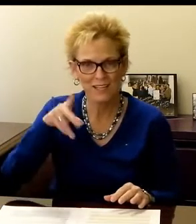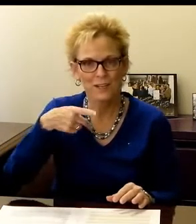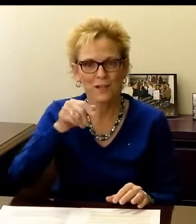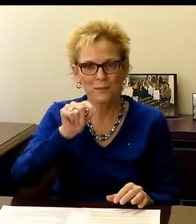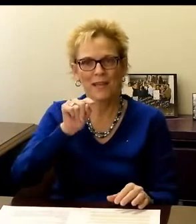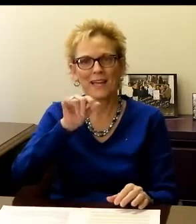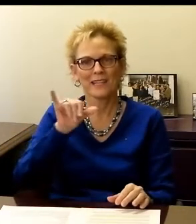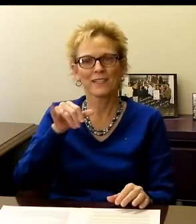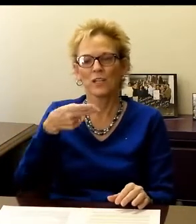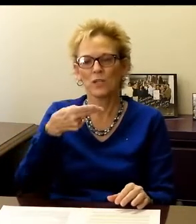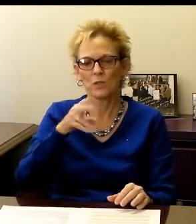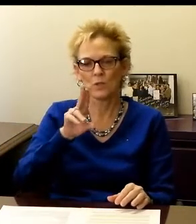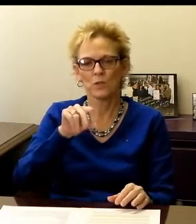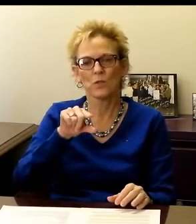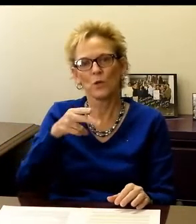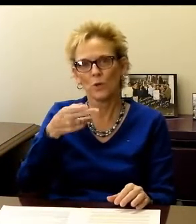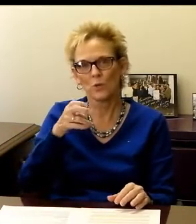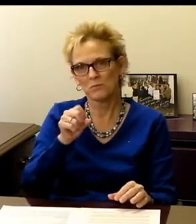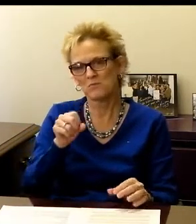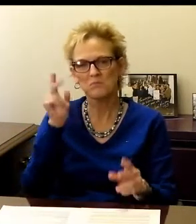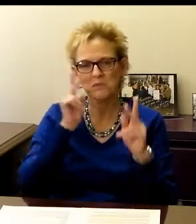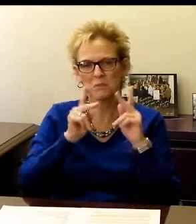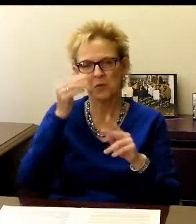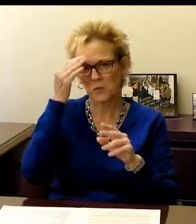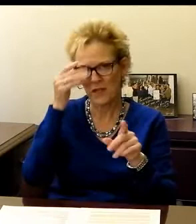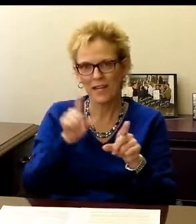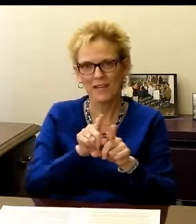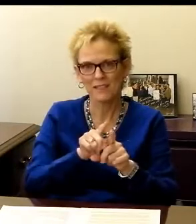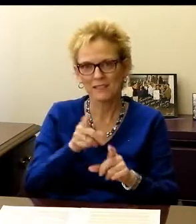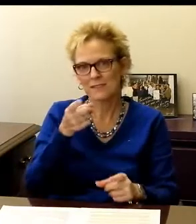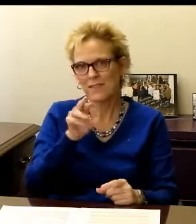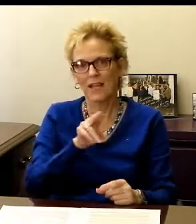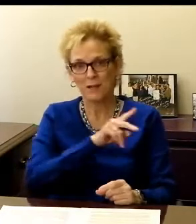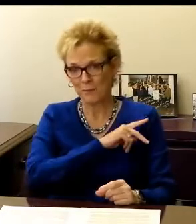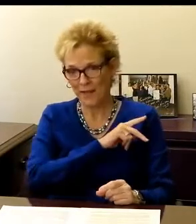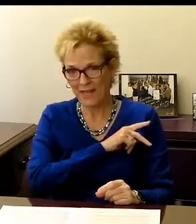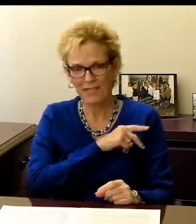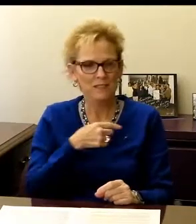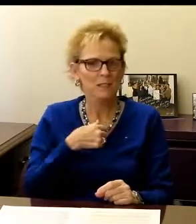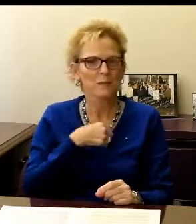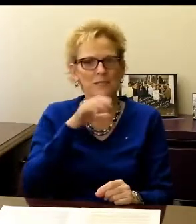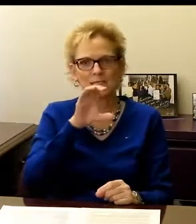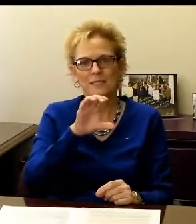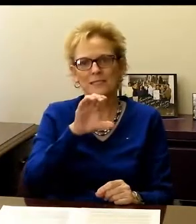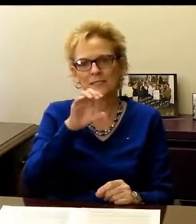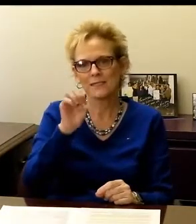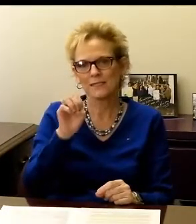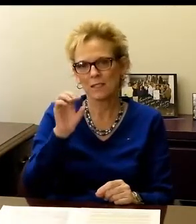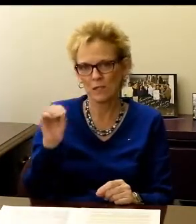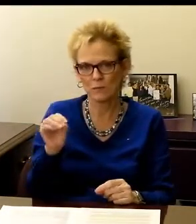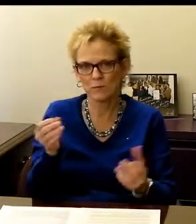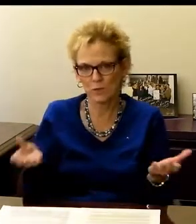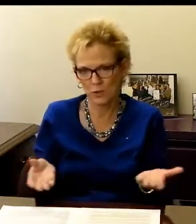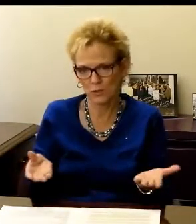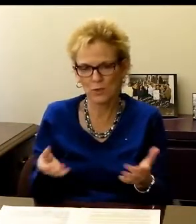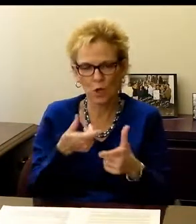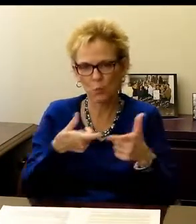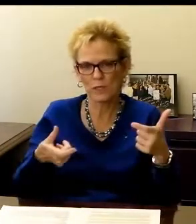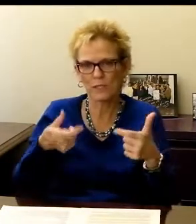Hello, I'm Dr. Patty Hughes. People also know me as Dr. Patty. I'm the CEO